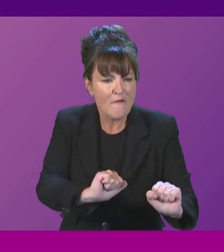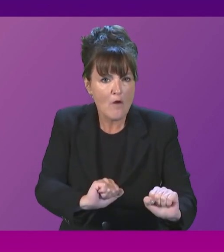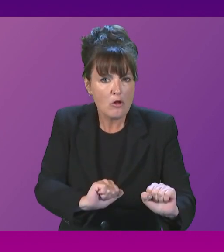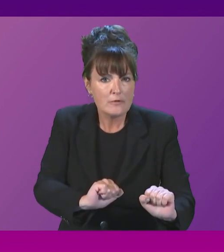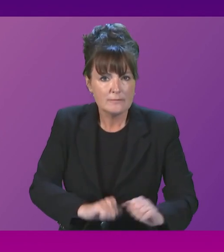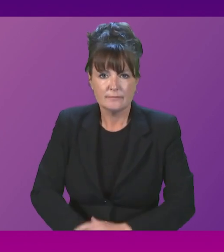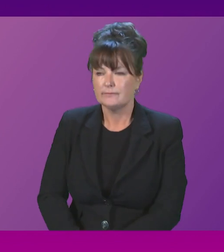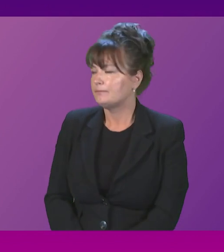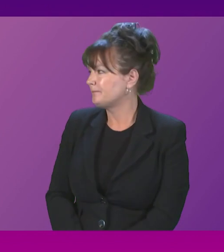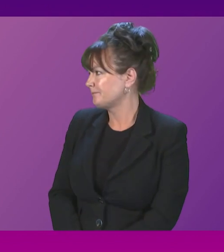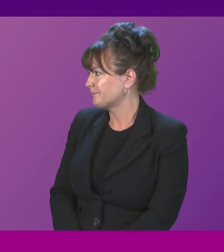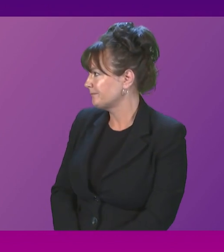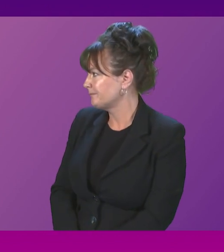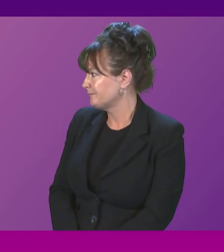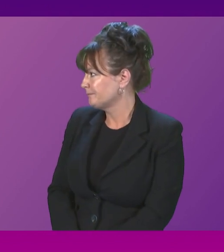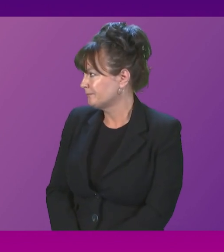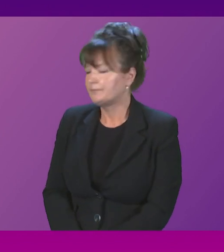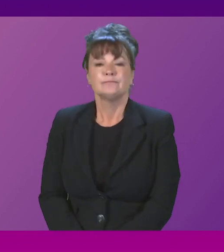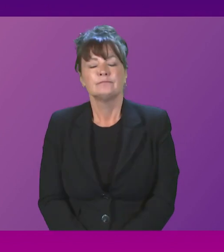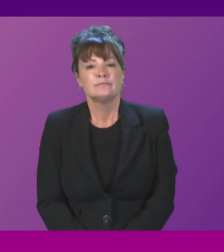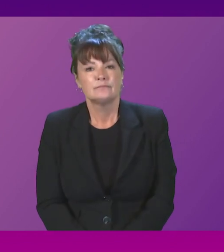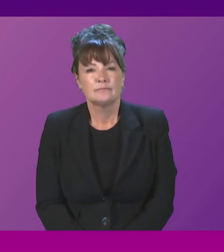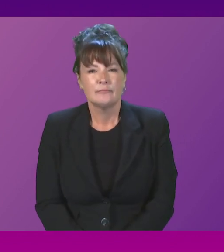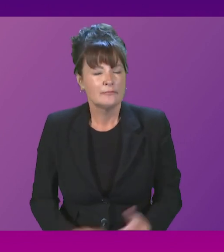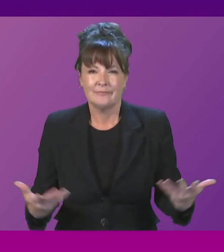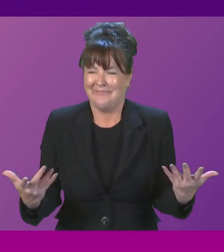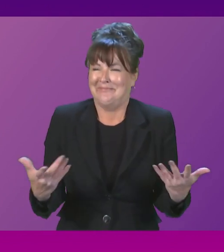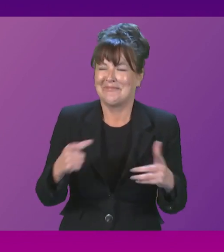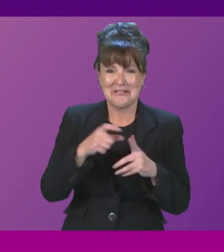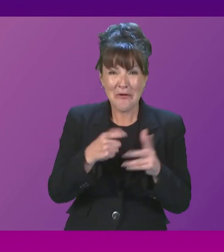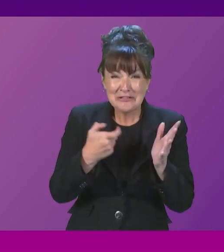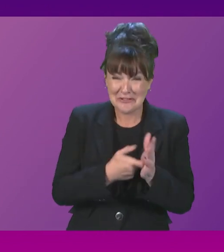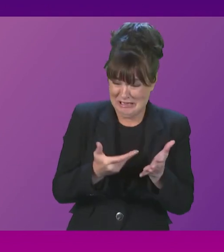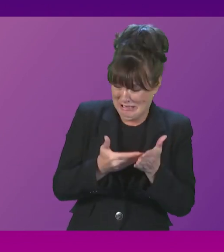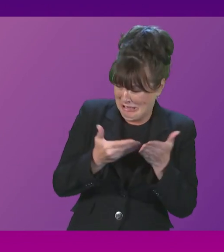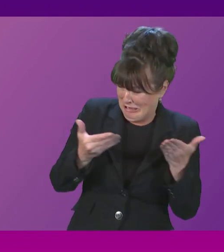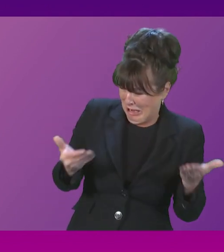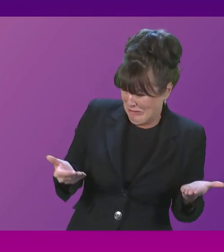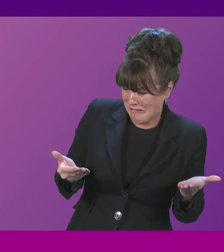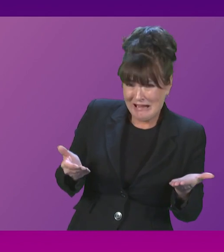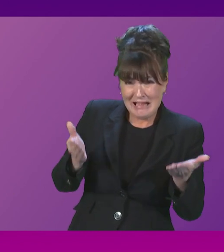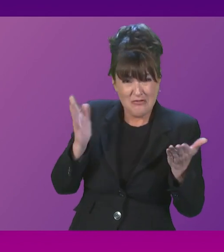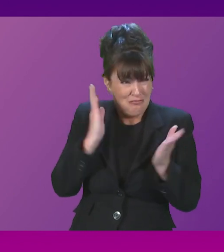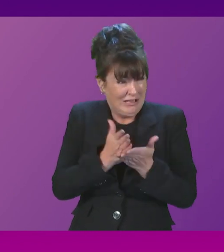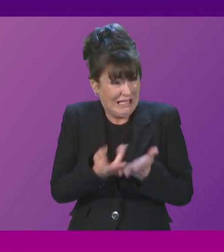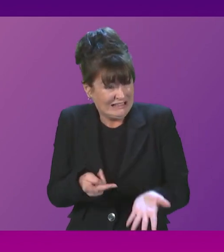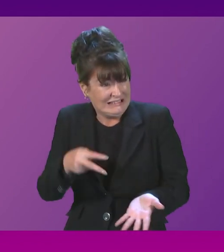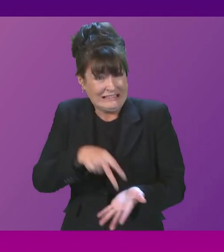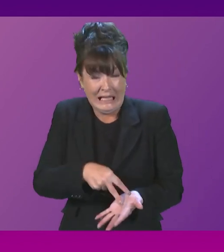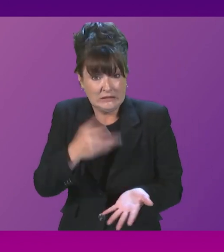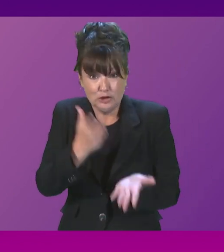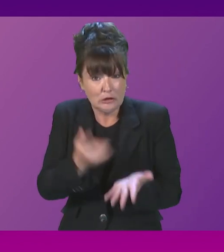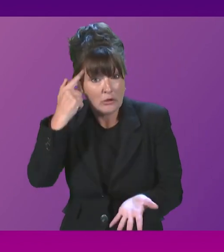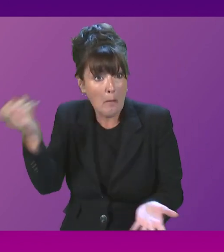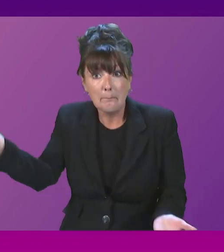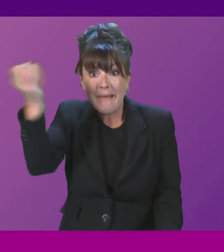Douglas Ross is now reduced to simply standing up and making up